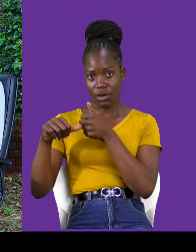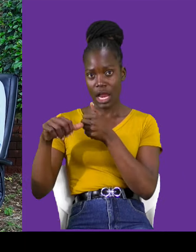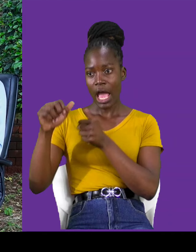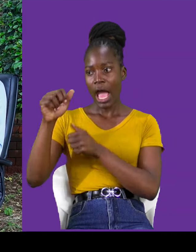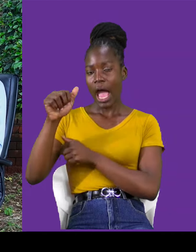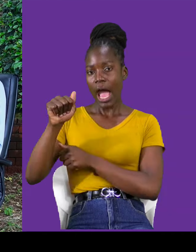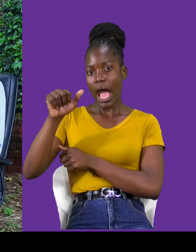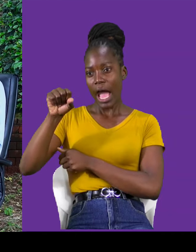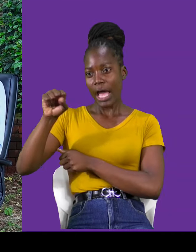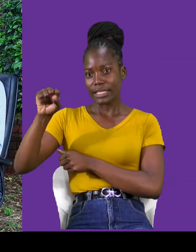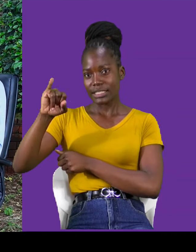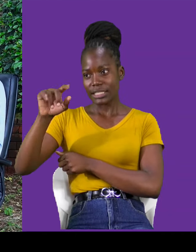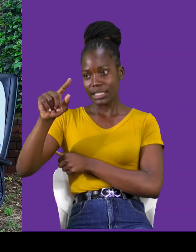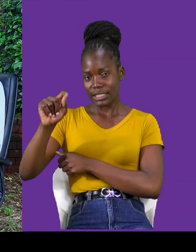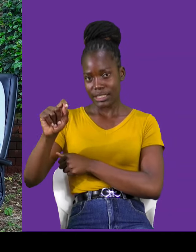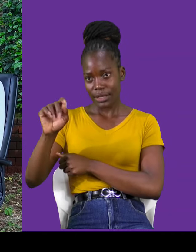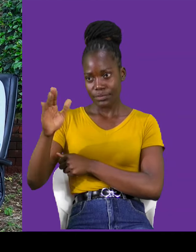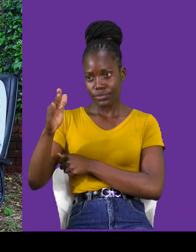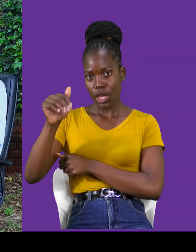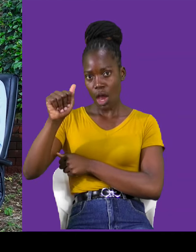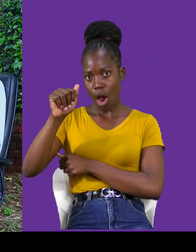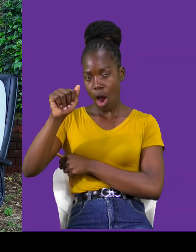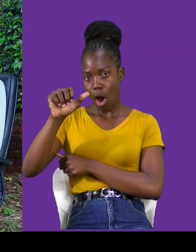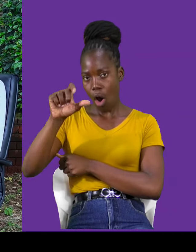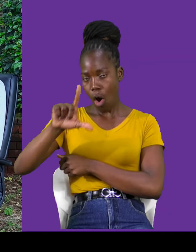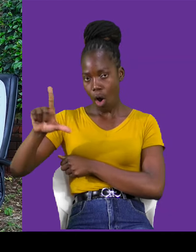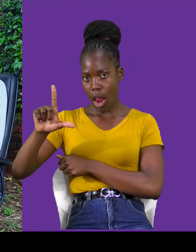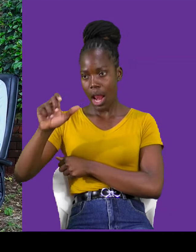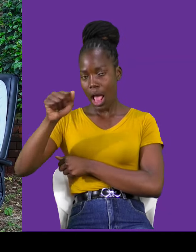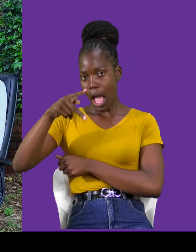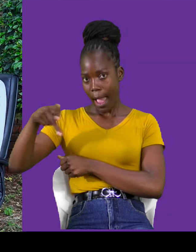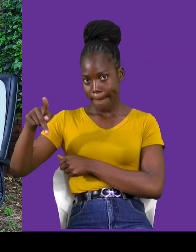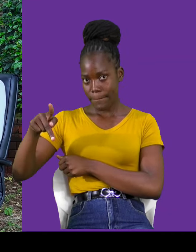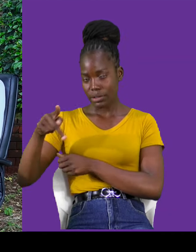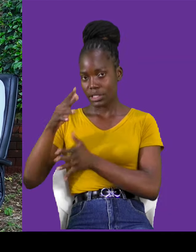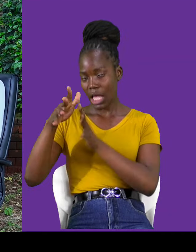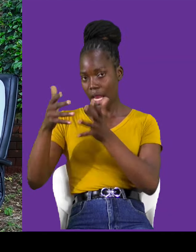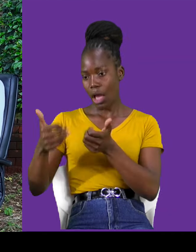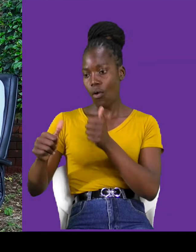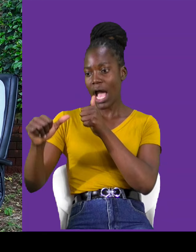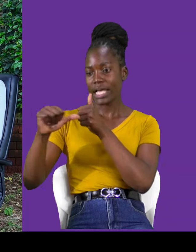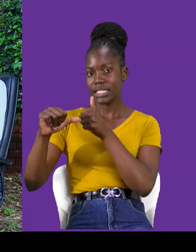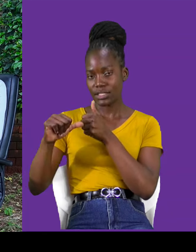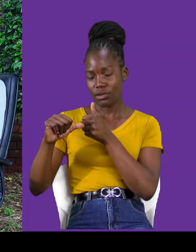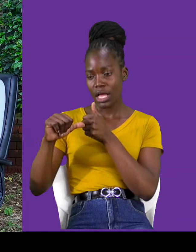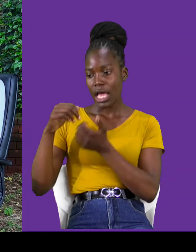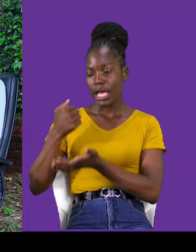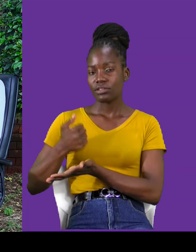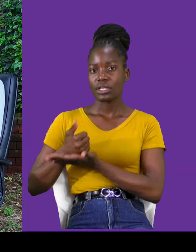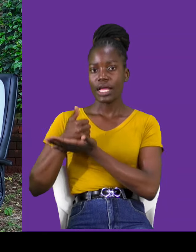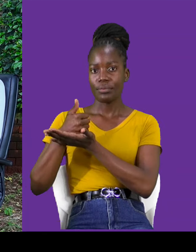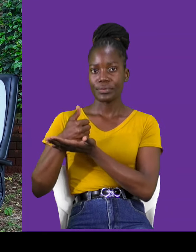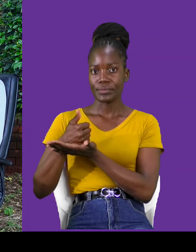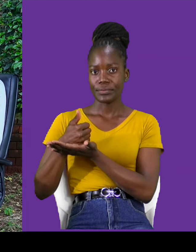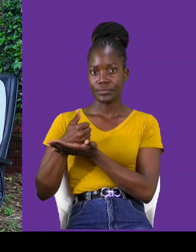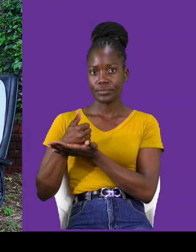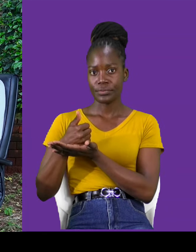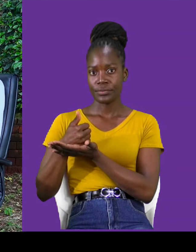you can download an app, and then it will help have an efficient